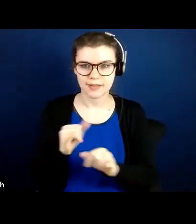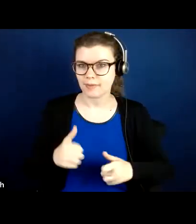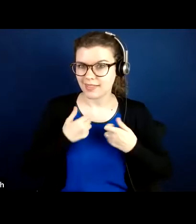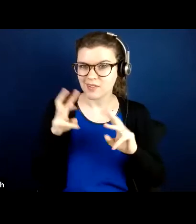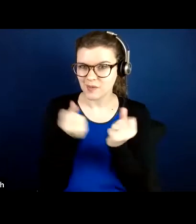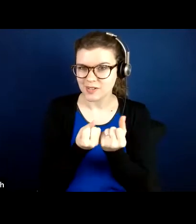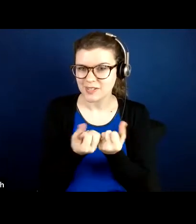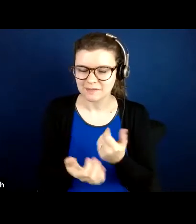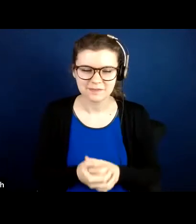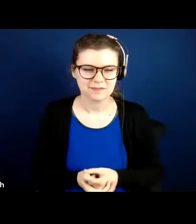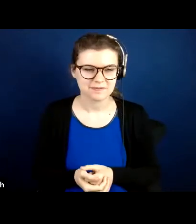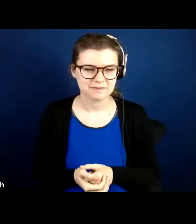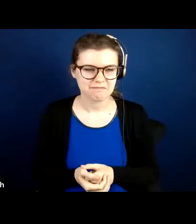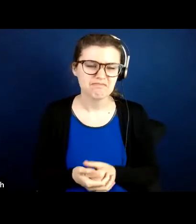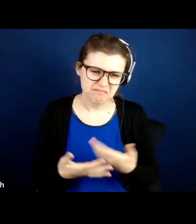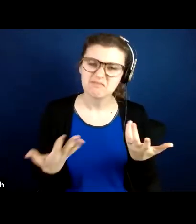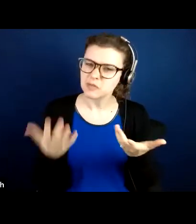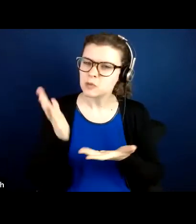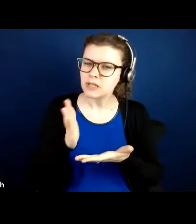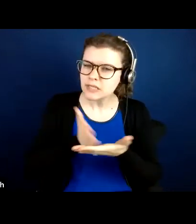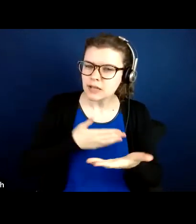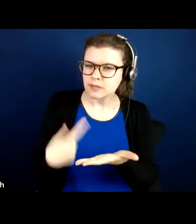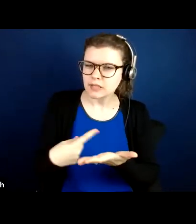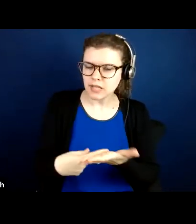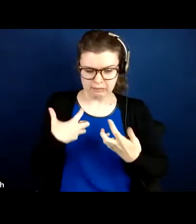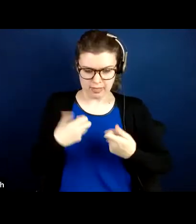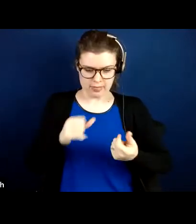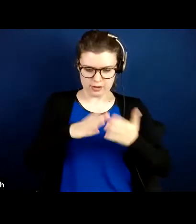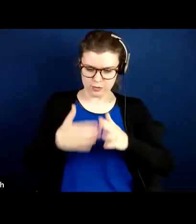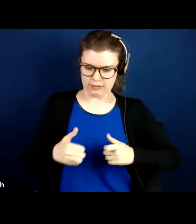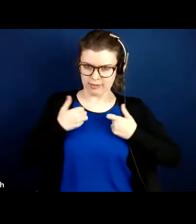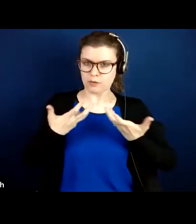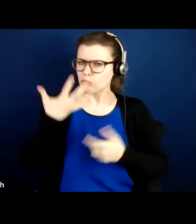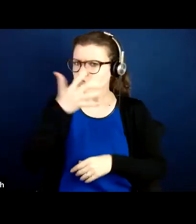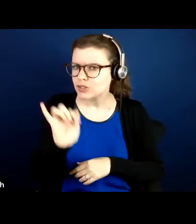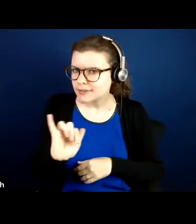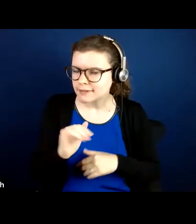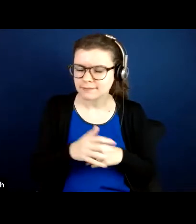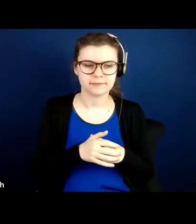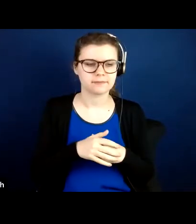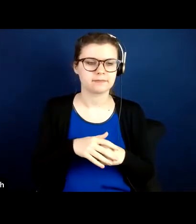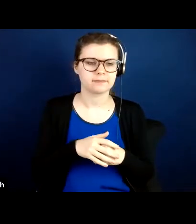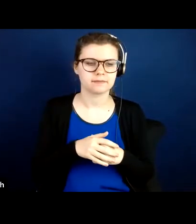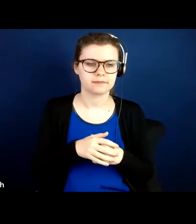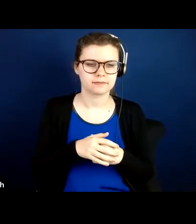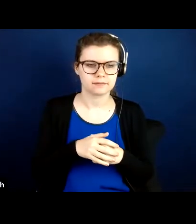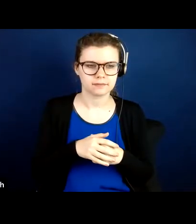workshops. So we'll talk a little bit more about what healthy community living is, and the programs that are existing currently within